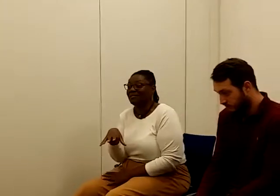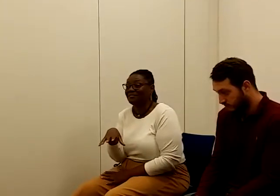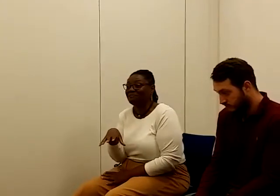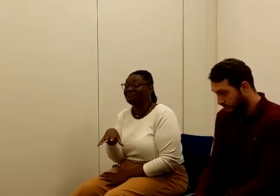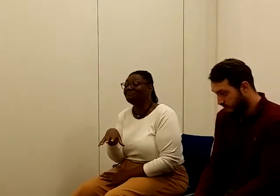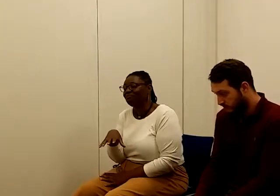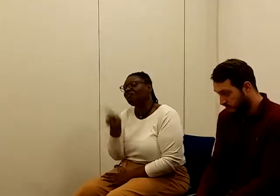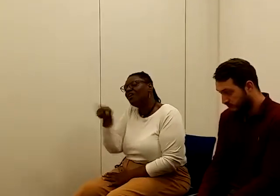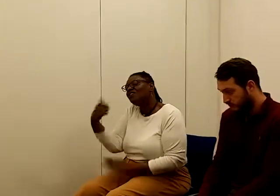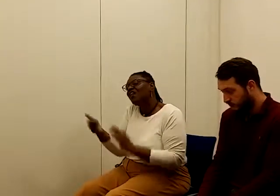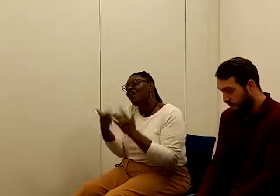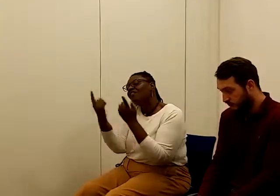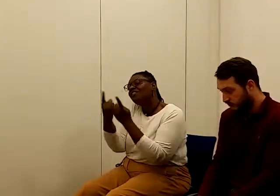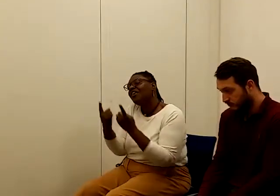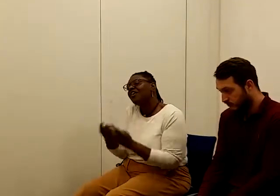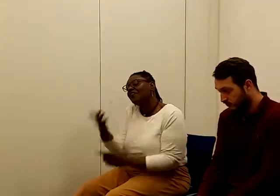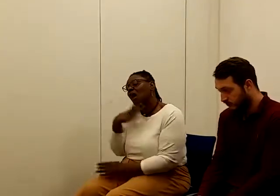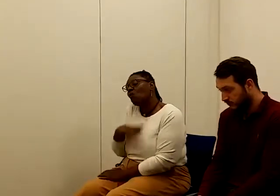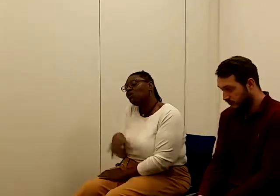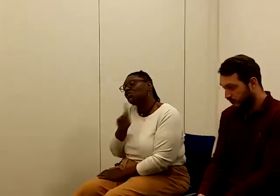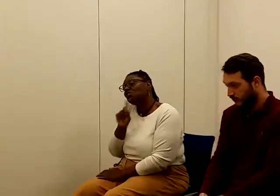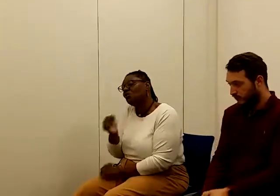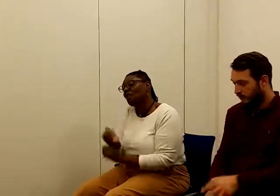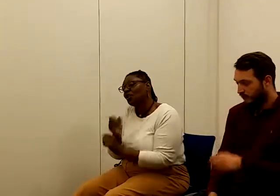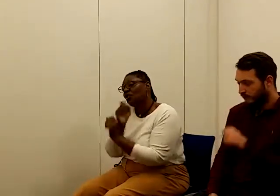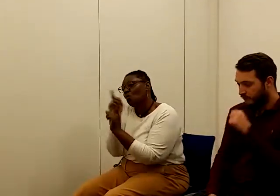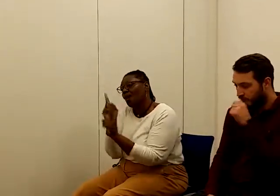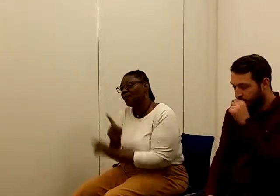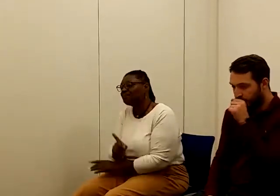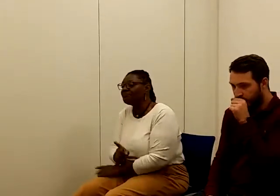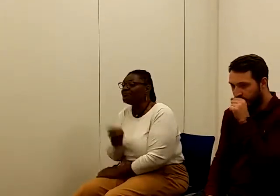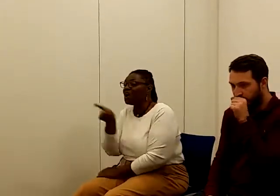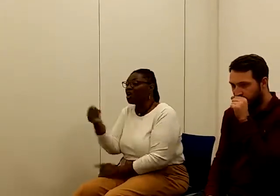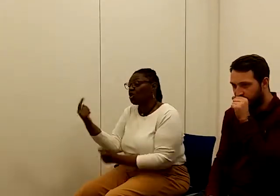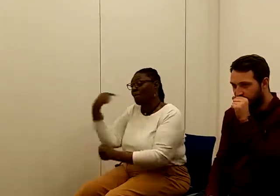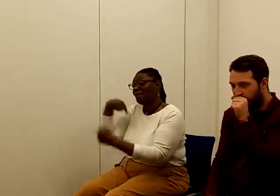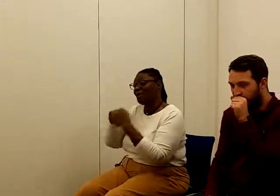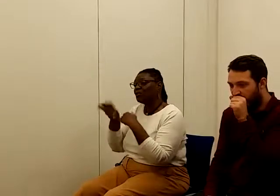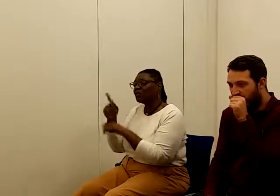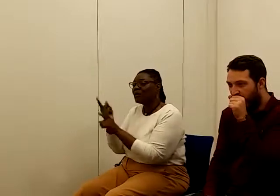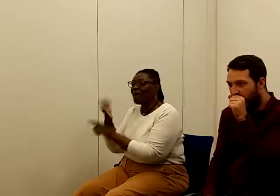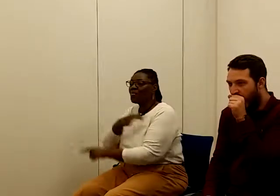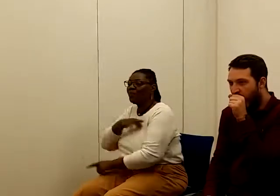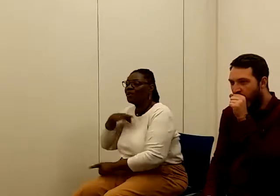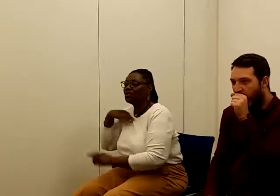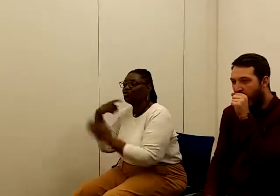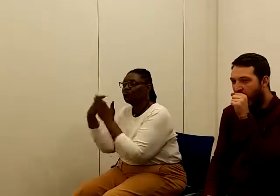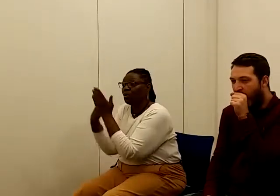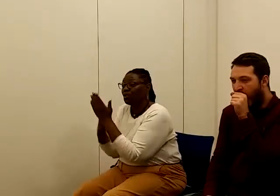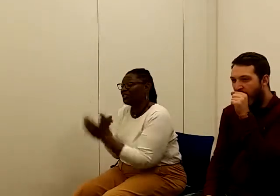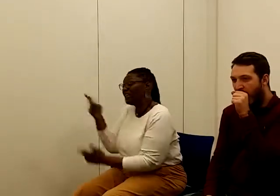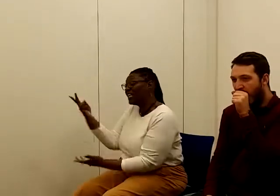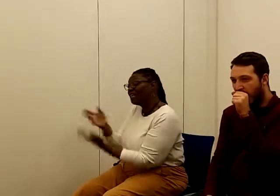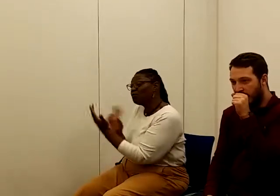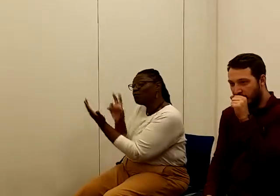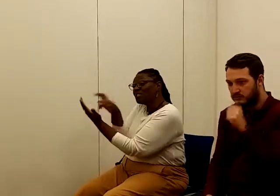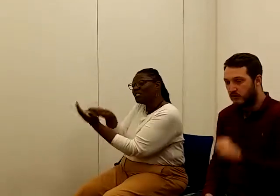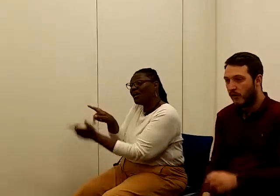The other thing I just wanted to make aware is, going back to the medical record, if you sign up to patient access